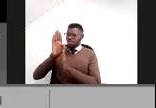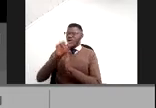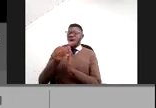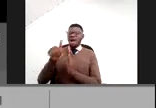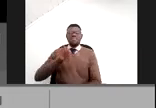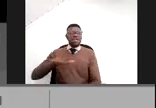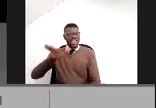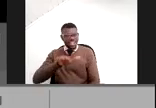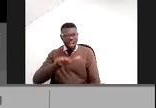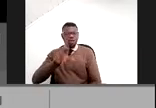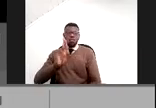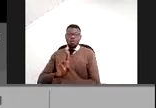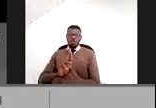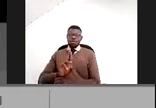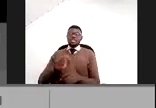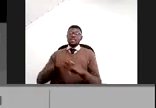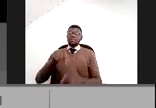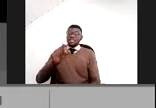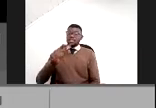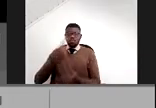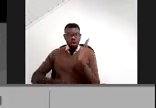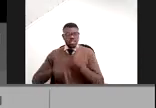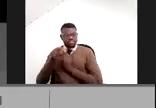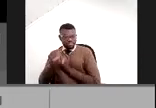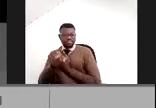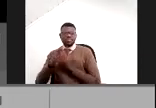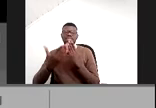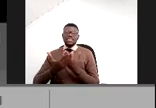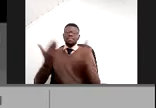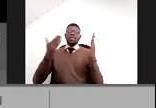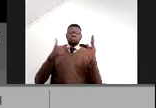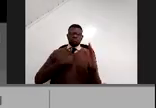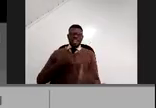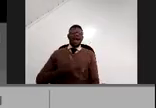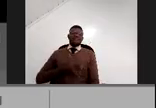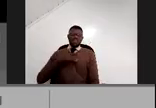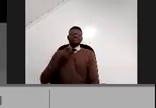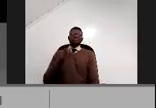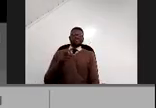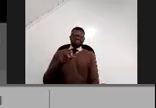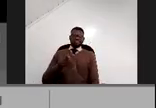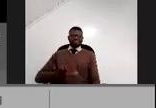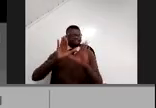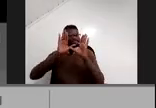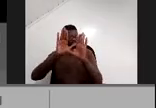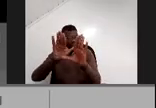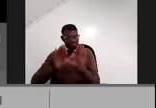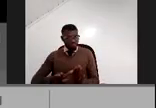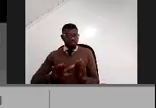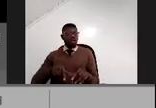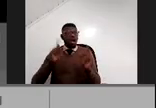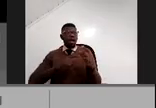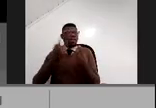And you need, and that is something I think what is extremely important. You need to look